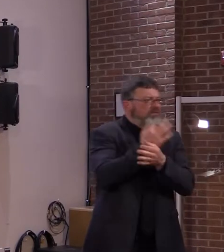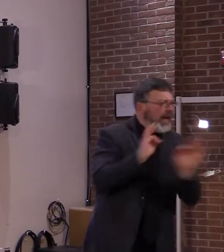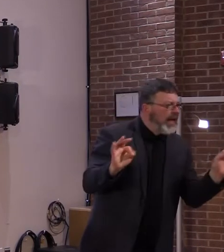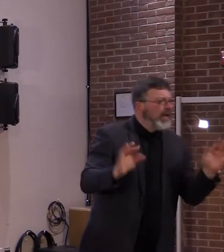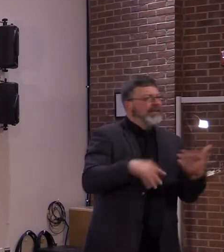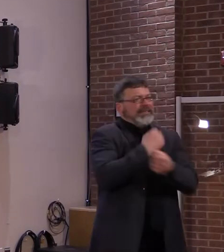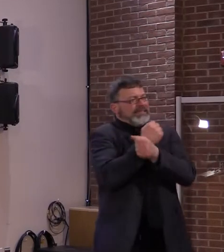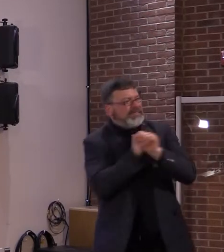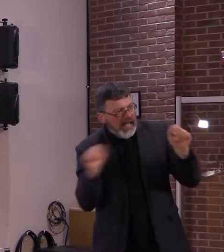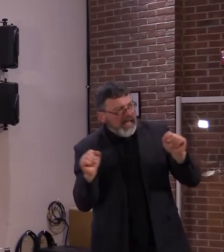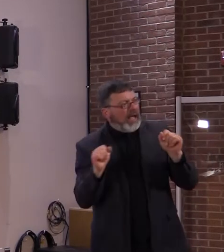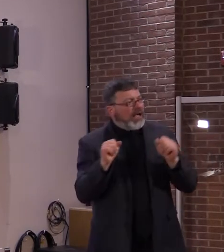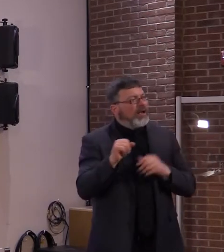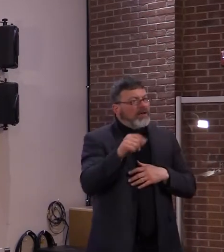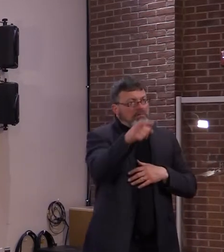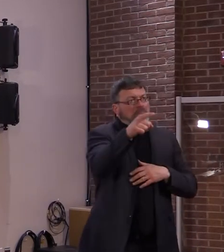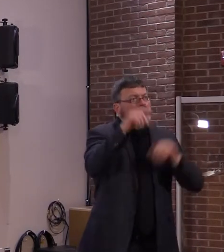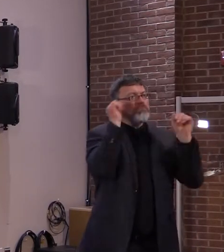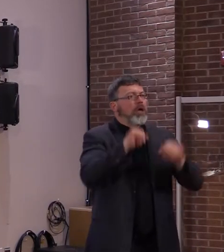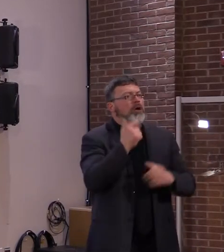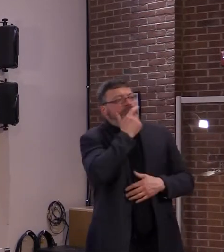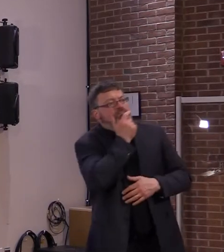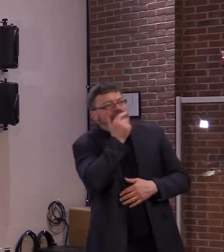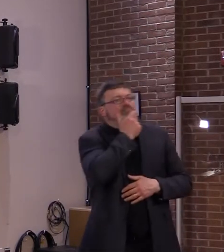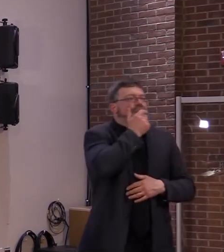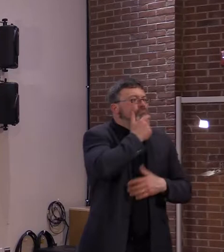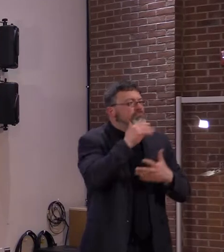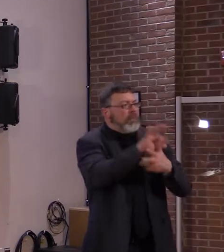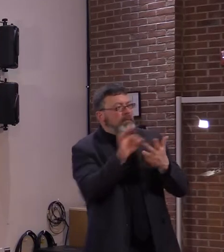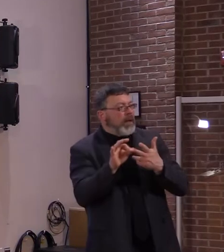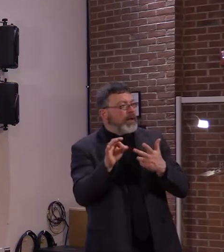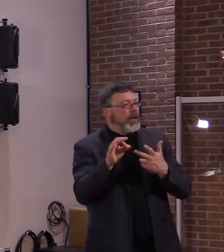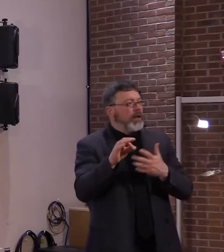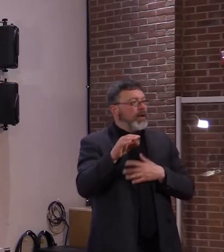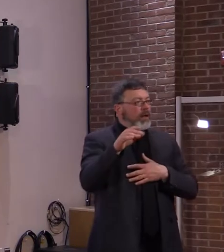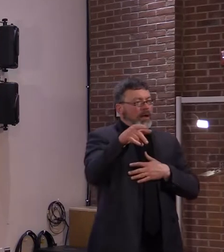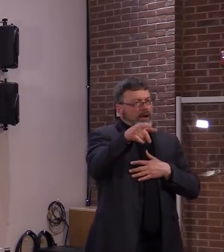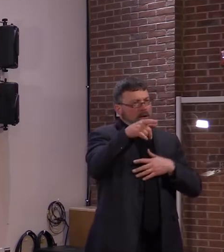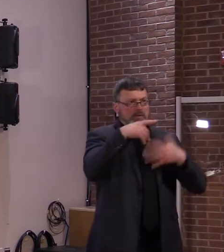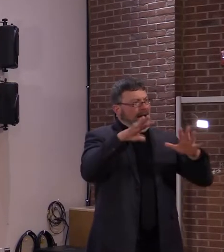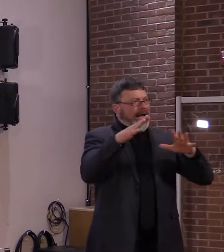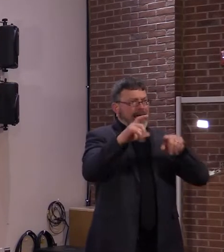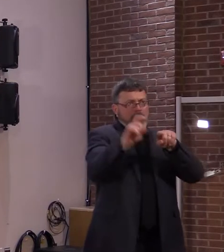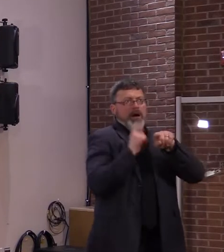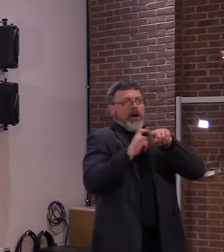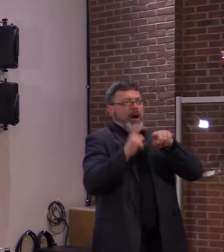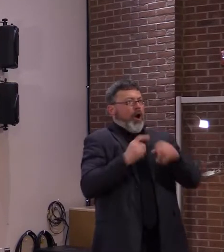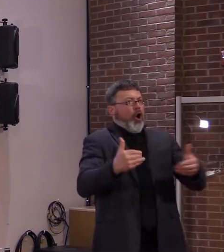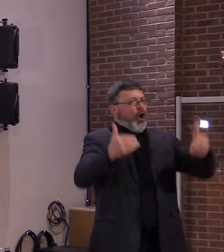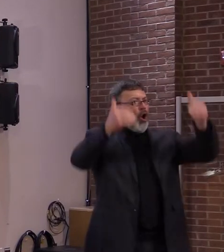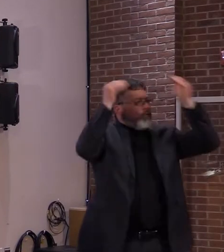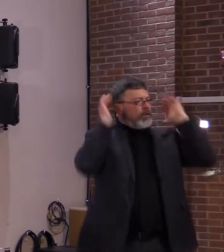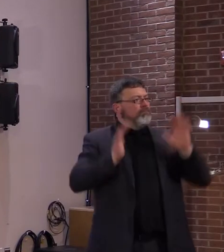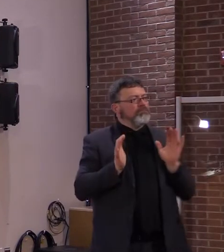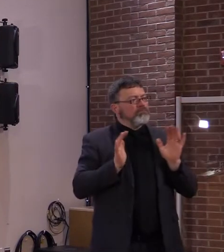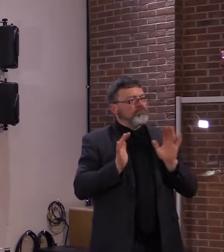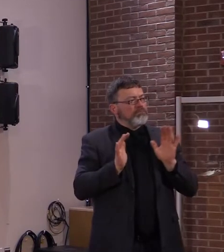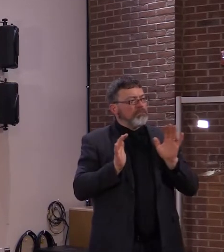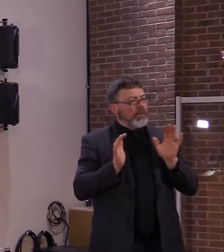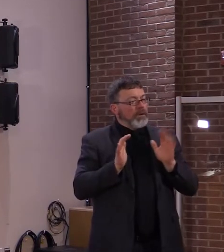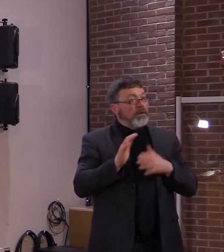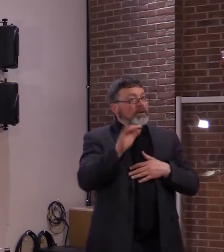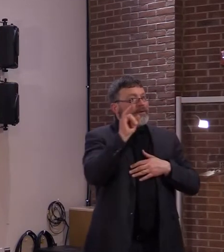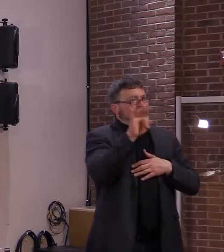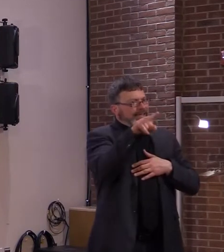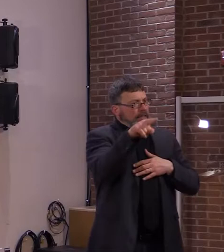with phone calls, but I do encourage anyone with concerns or questions about their health or which vaccine is the right